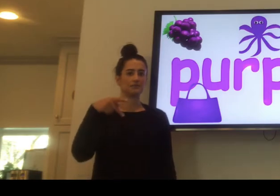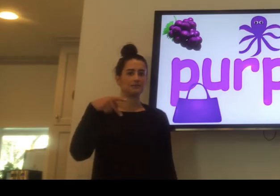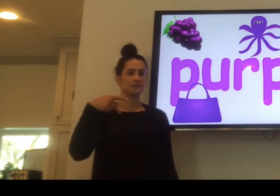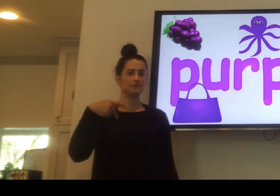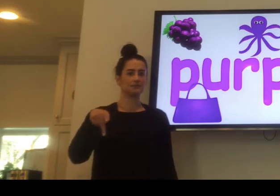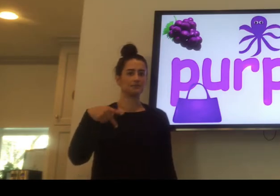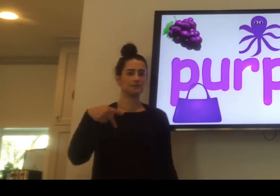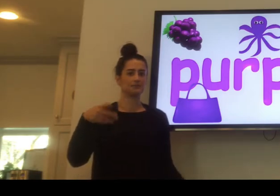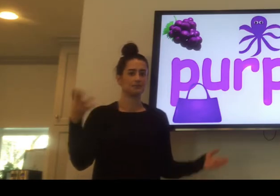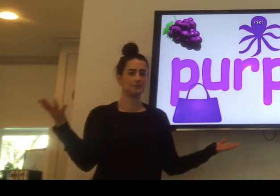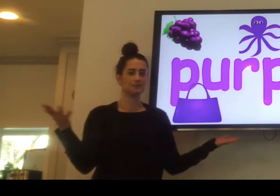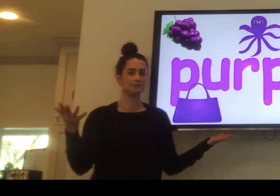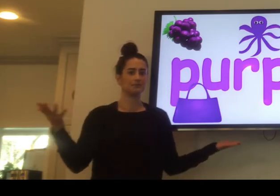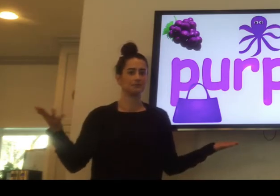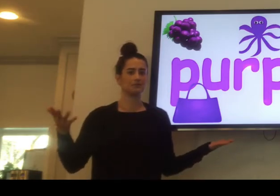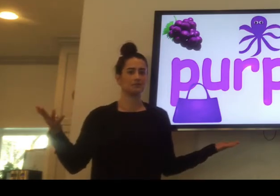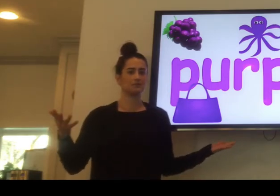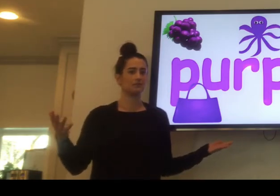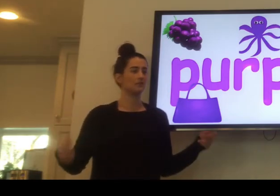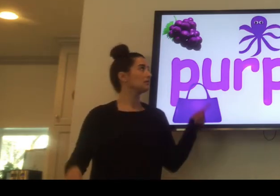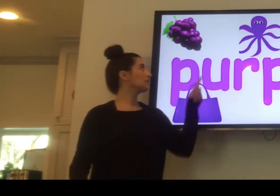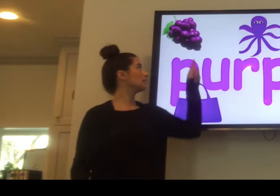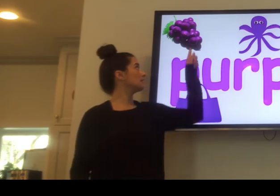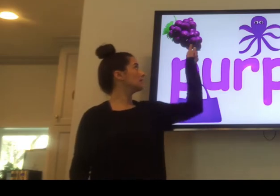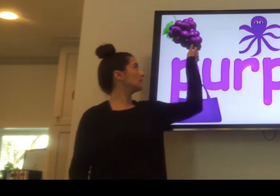Purple. What things are purple?